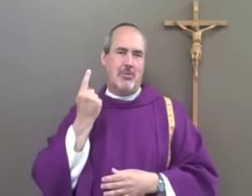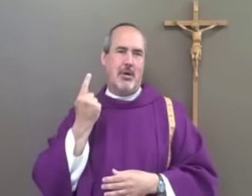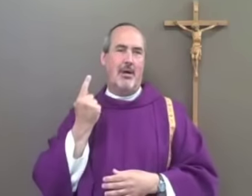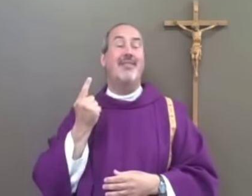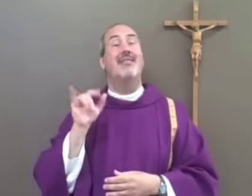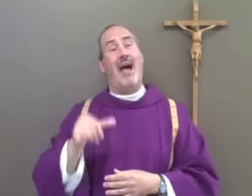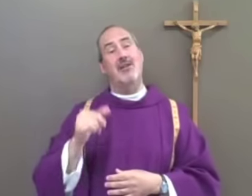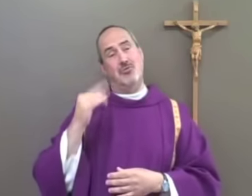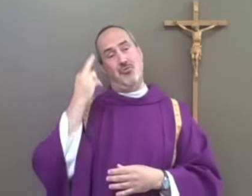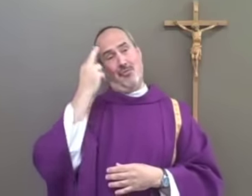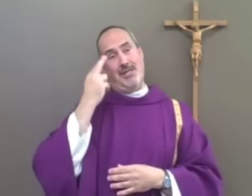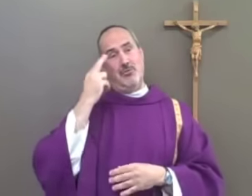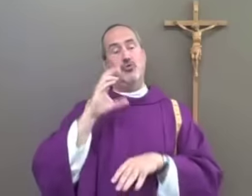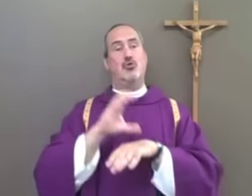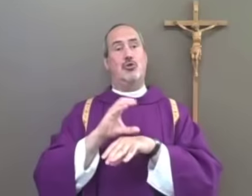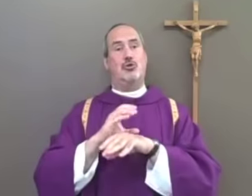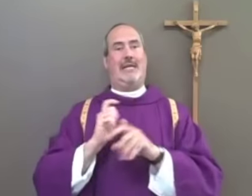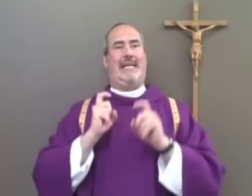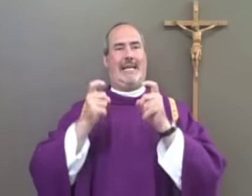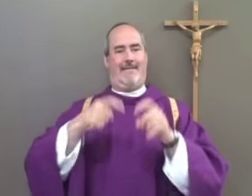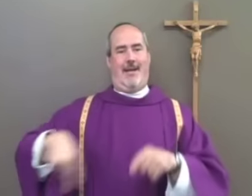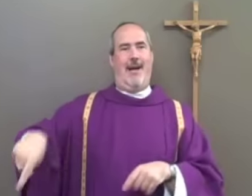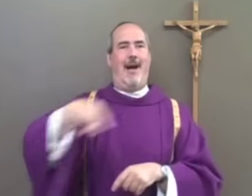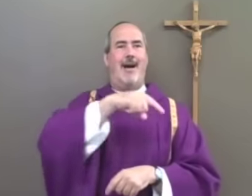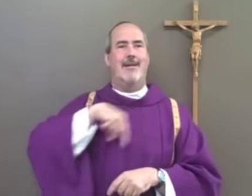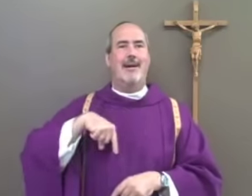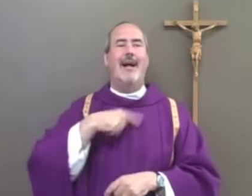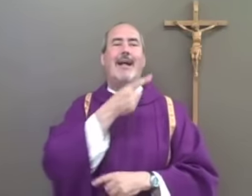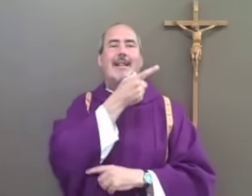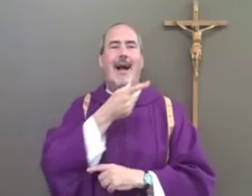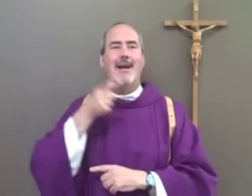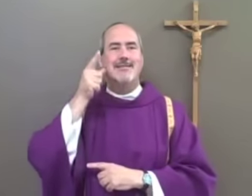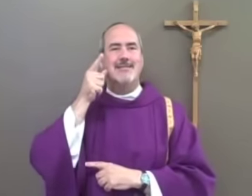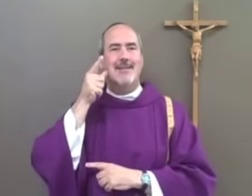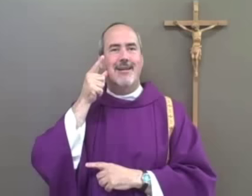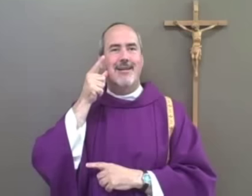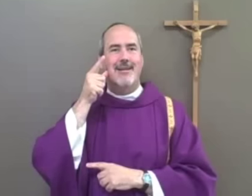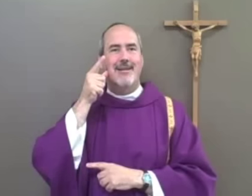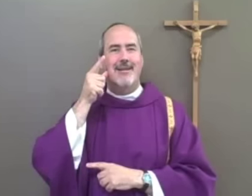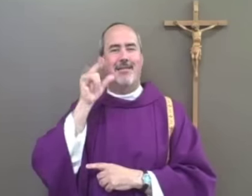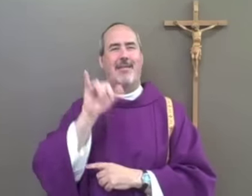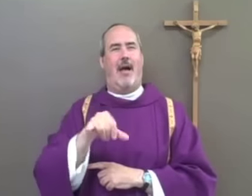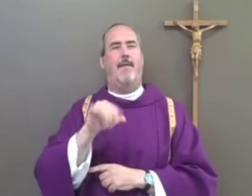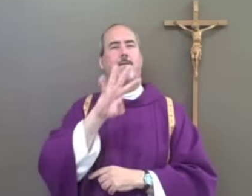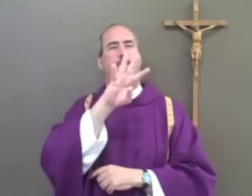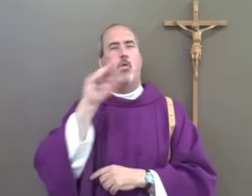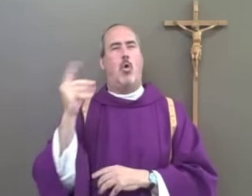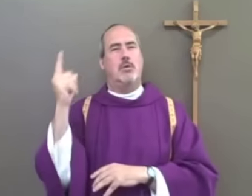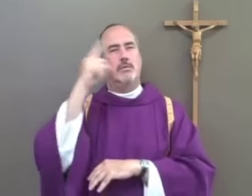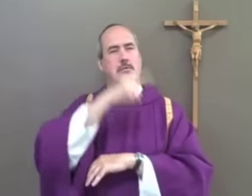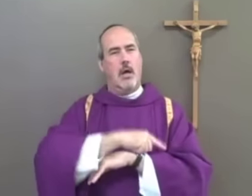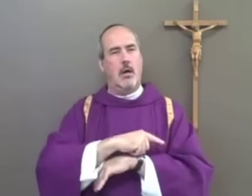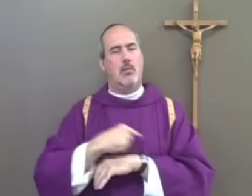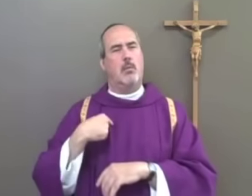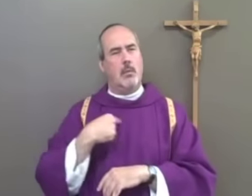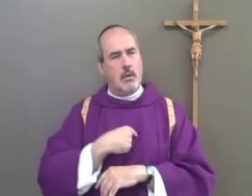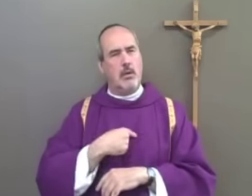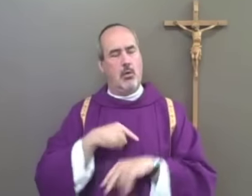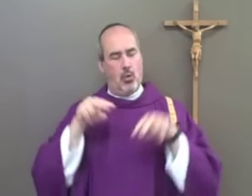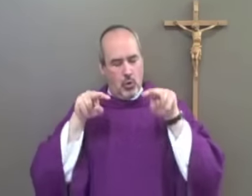our families, and that's understandable. And that's the reason why the church gives us Lent, 40 days